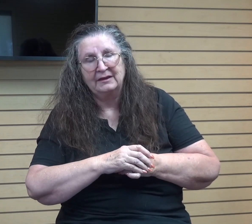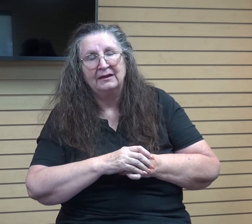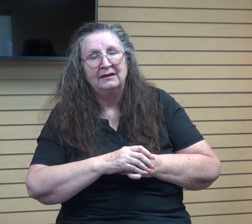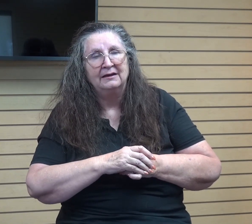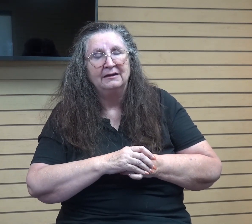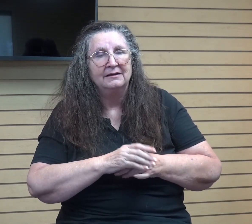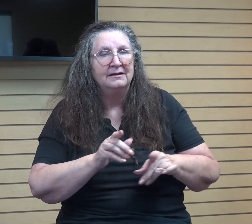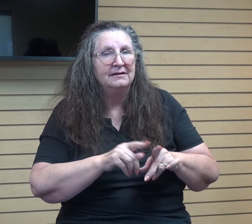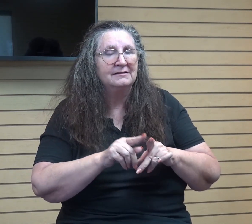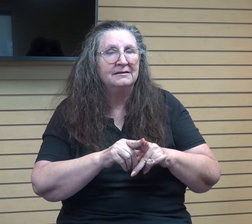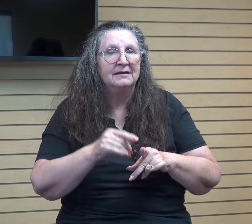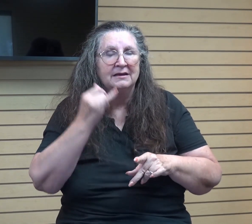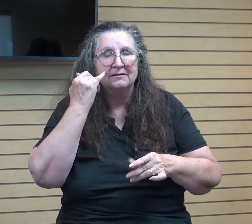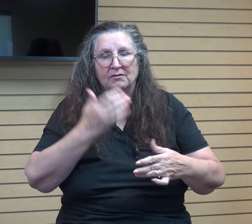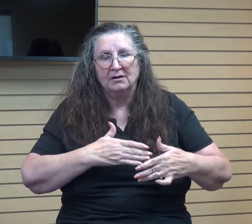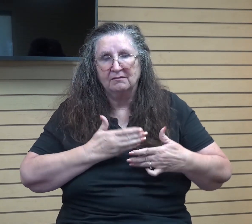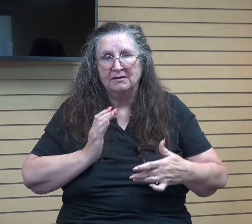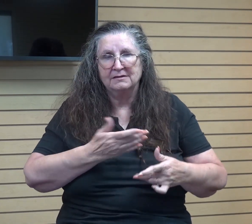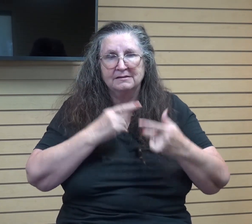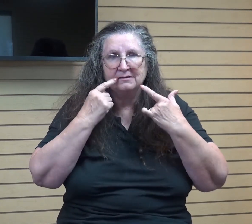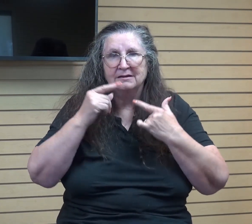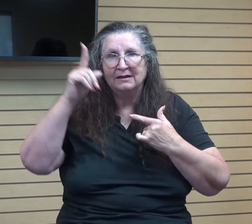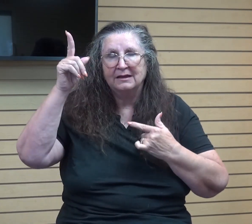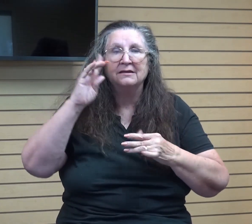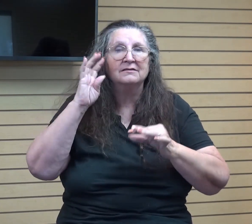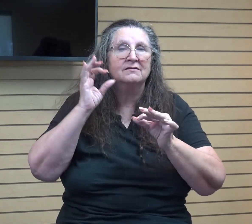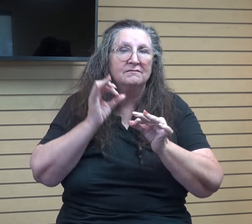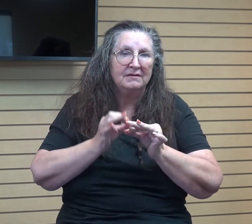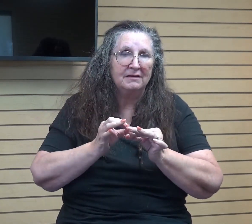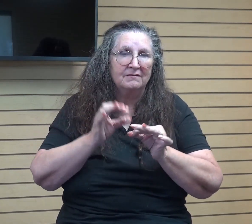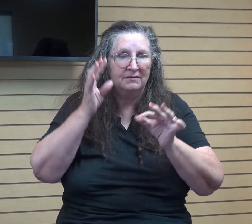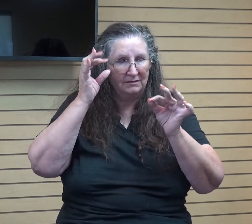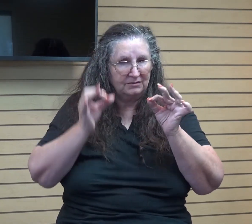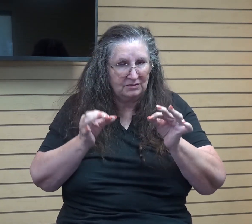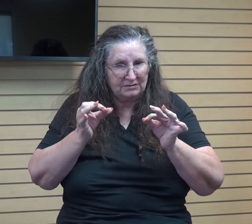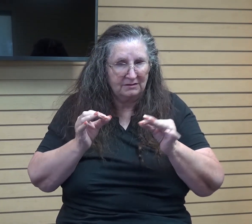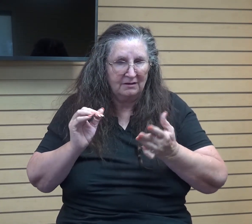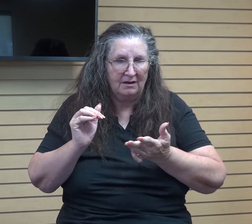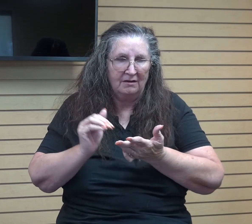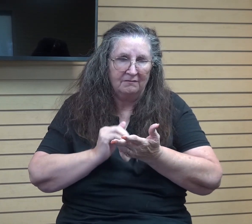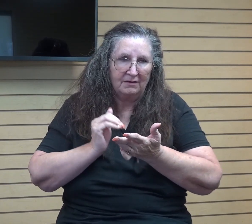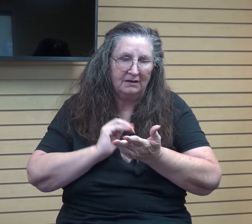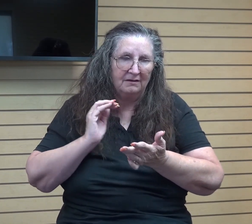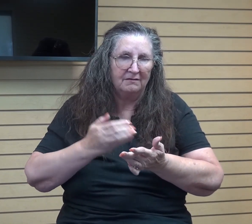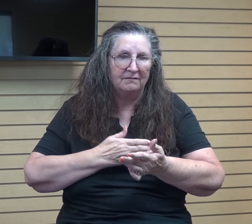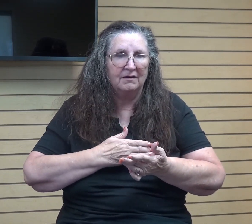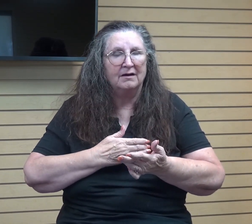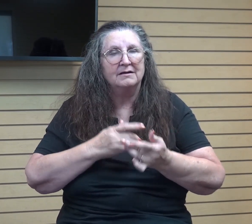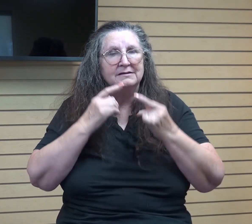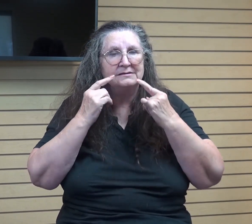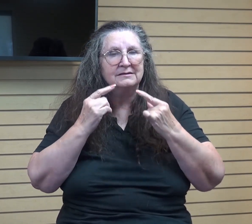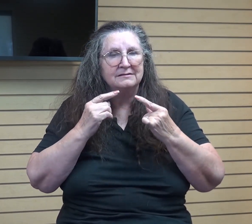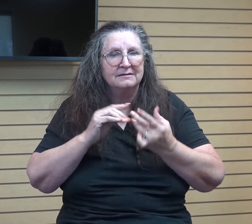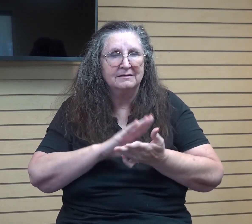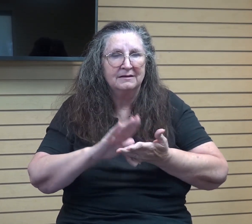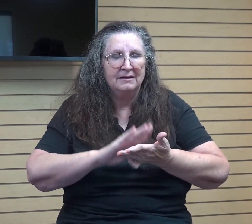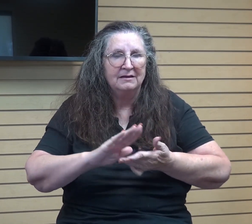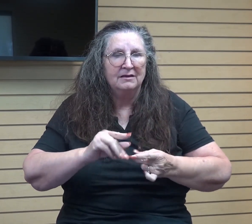thing. If we confess our sins, he is faithful and just to forgive us of our sins and to cleanse us from all unrighteousness. In Proverbs